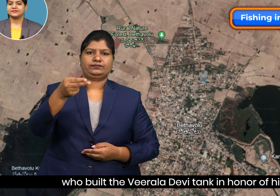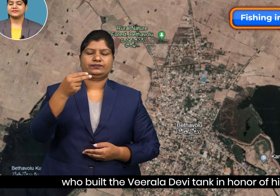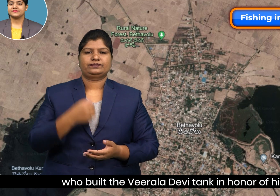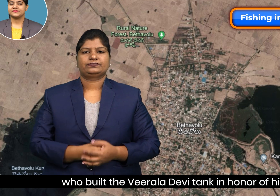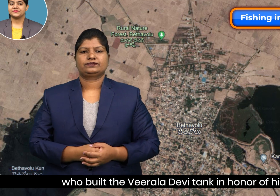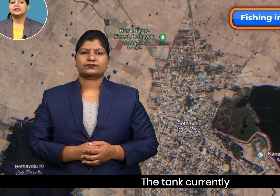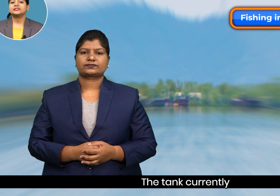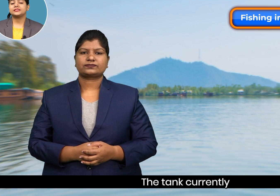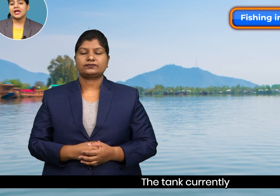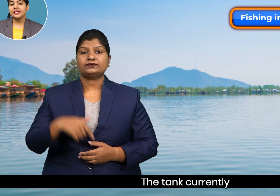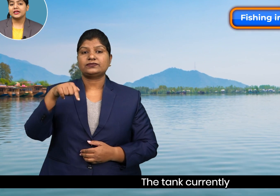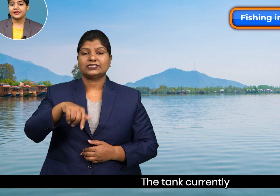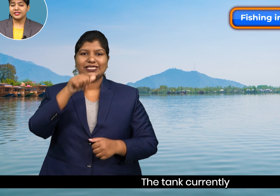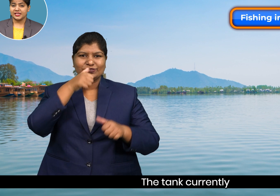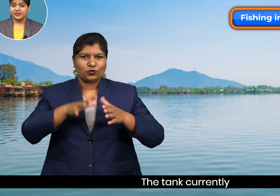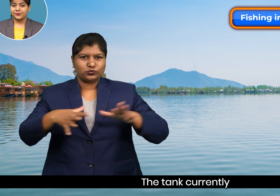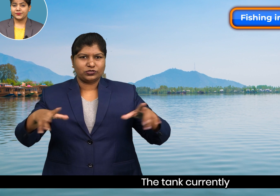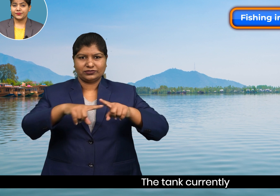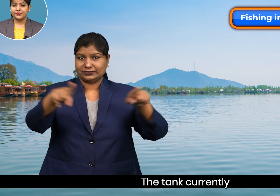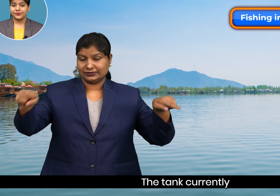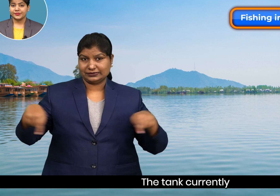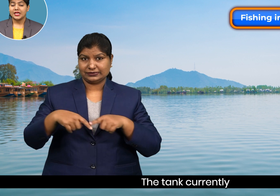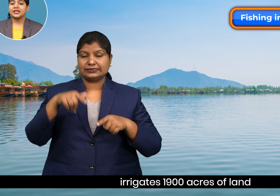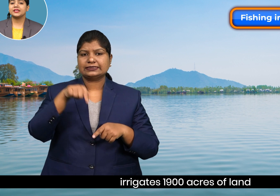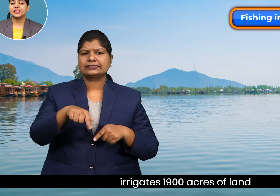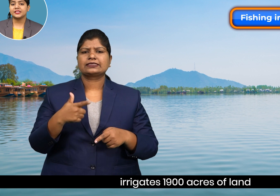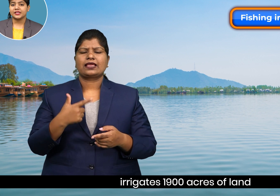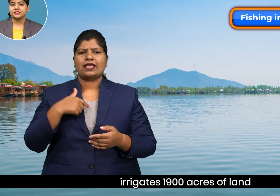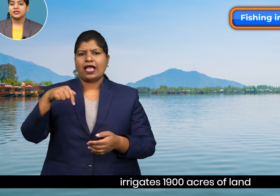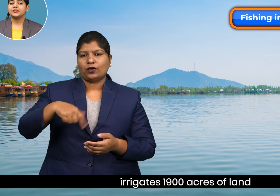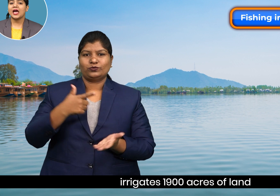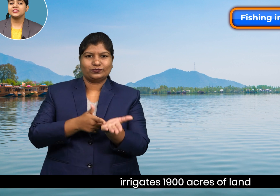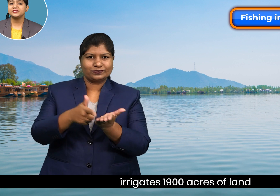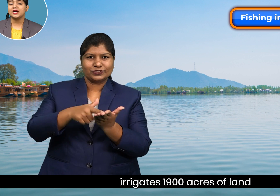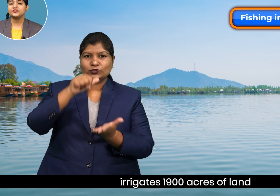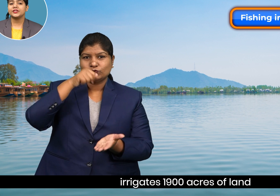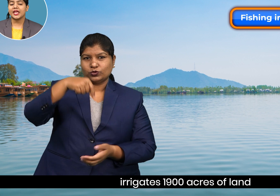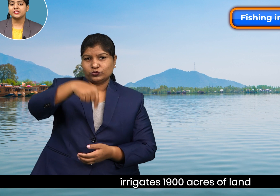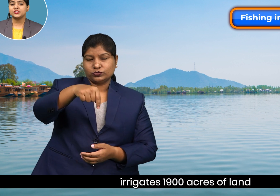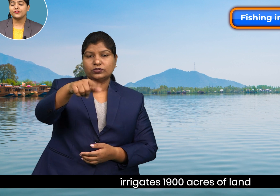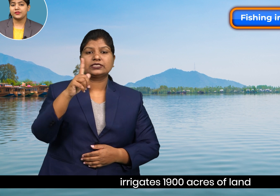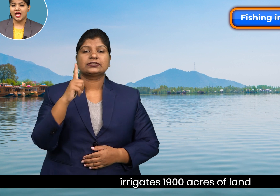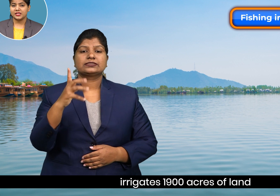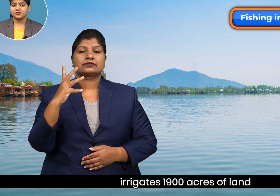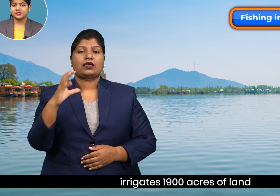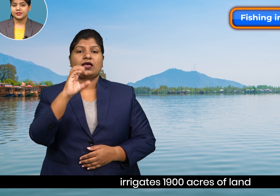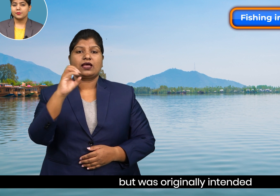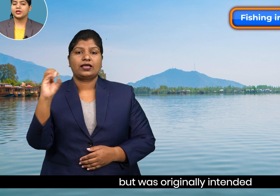The tank currently irrigated 1,900 acres of land but